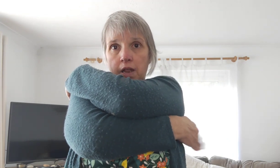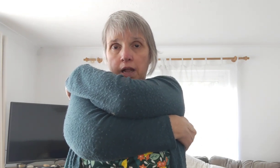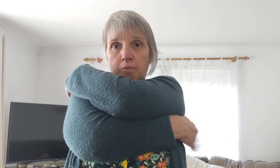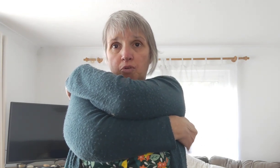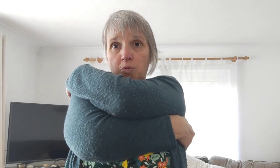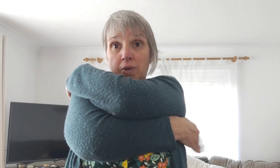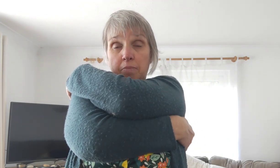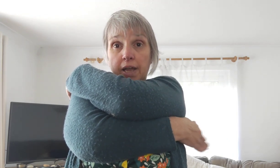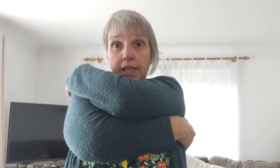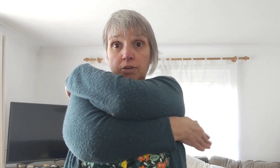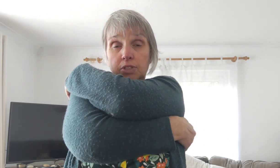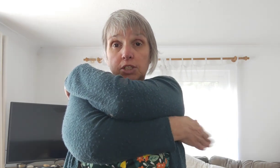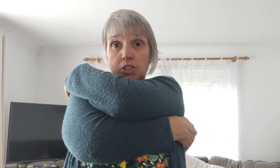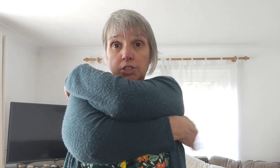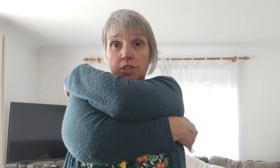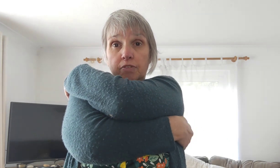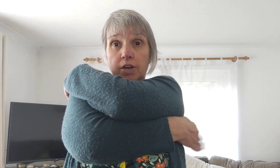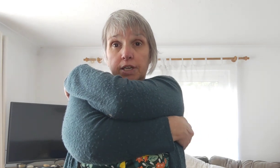and probably my guilt is justified